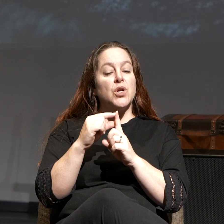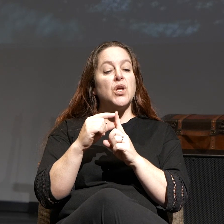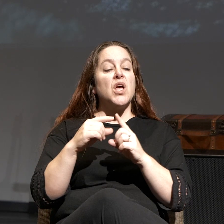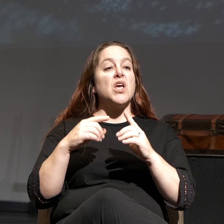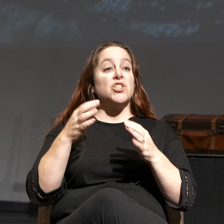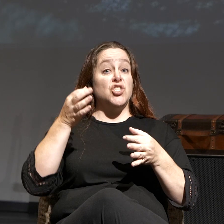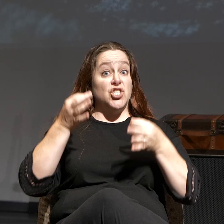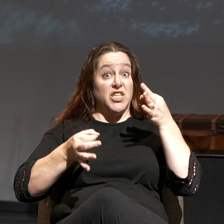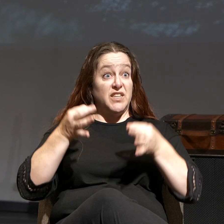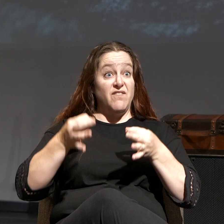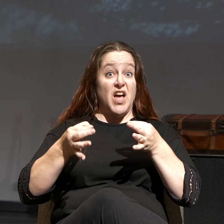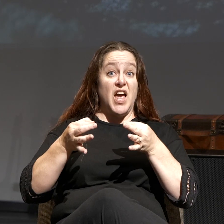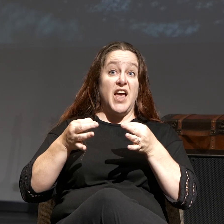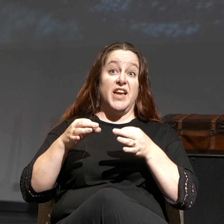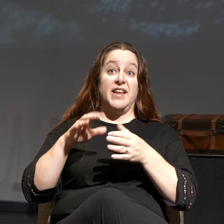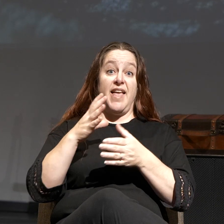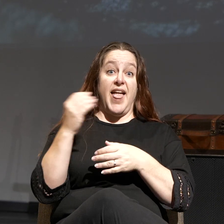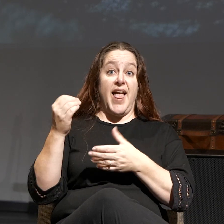vindicated by God.